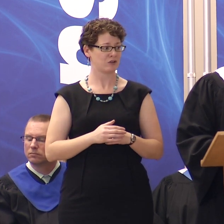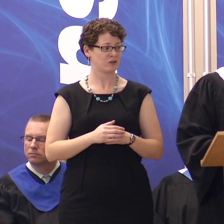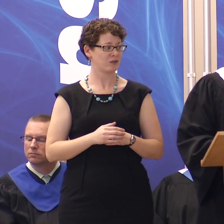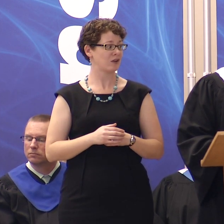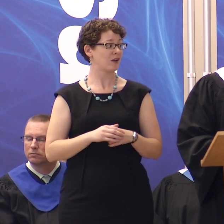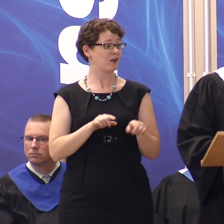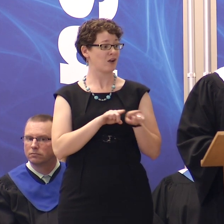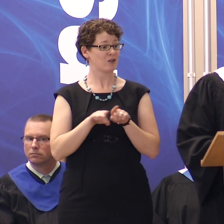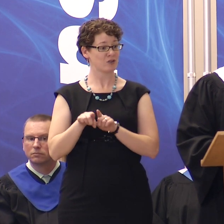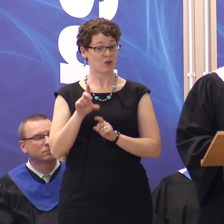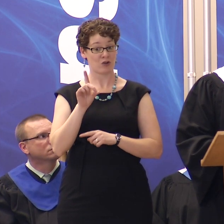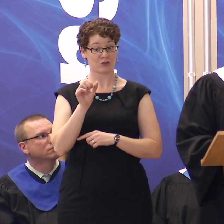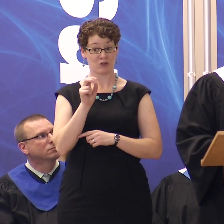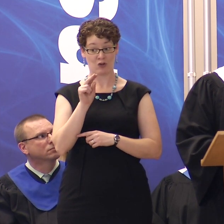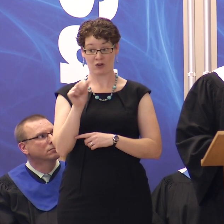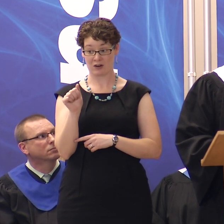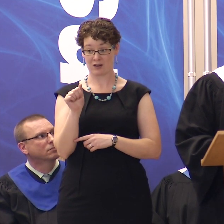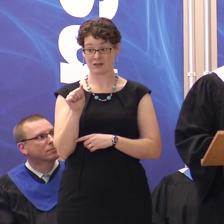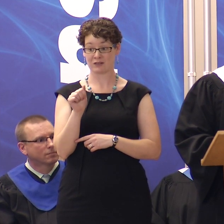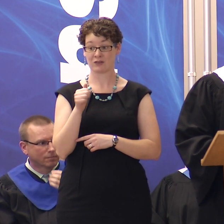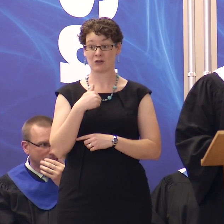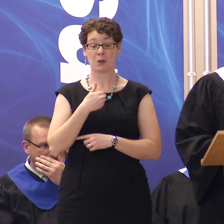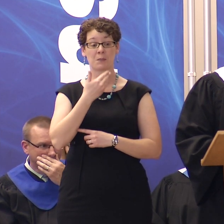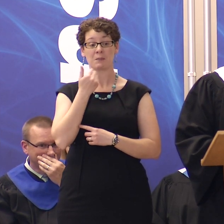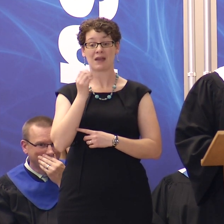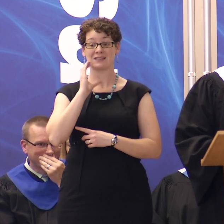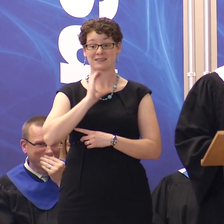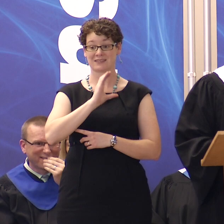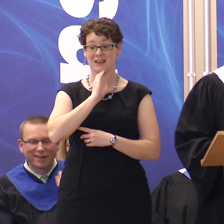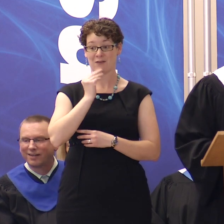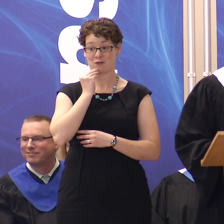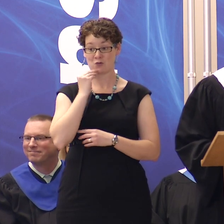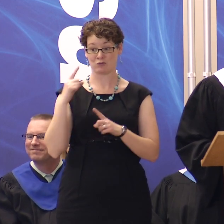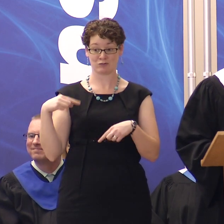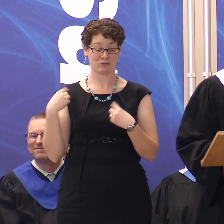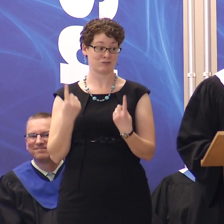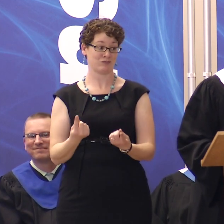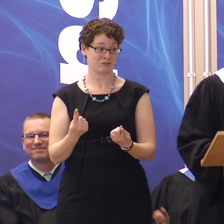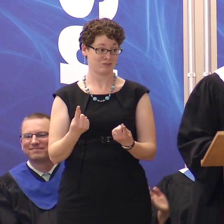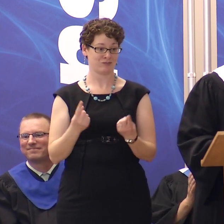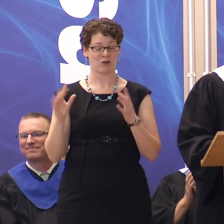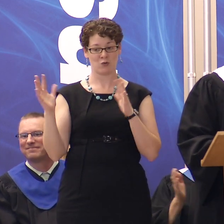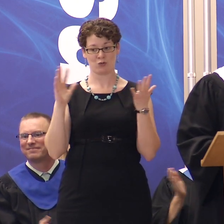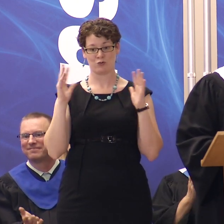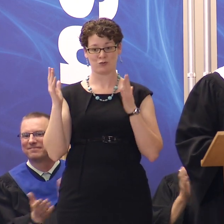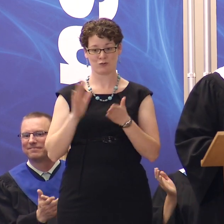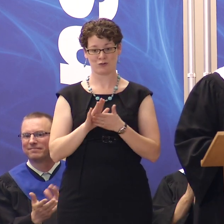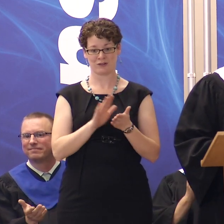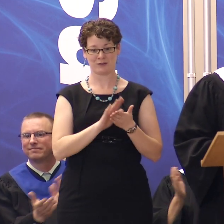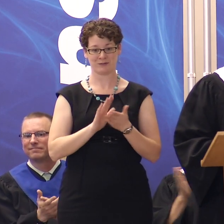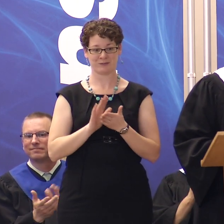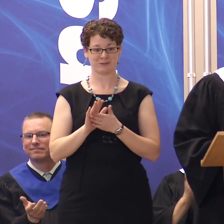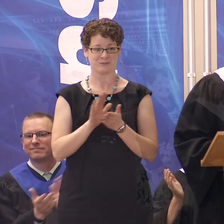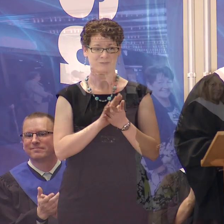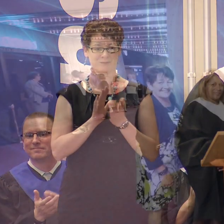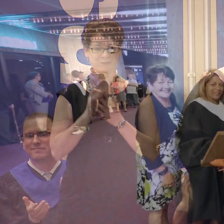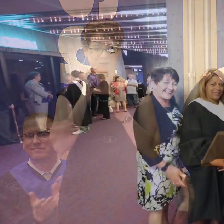we have received the best cafeteria food that I'm sure the world has ever seen.